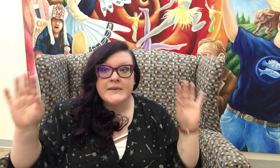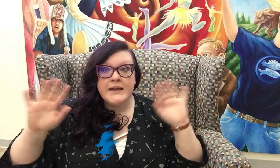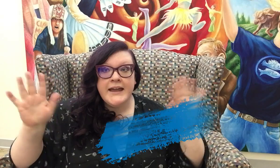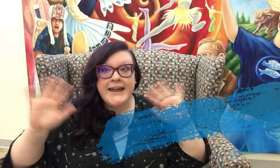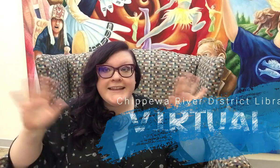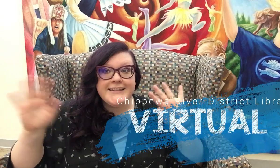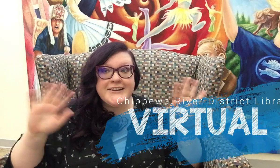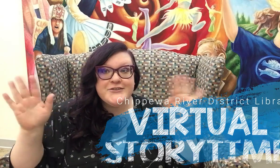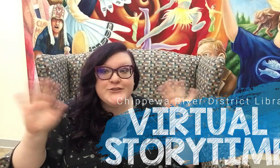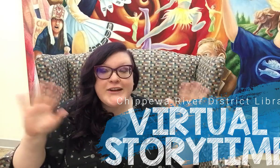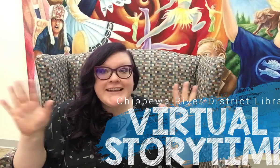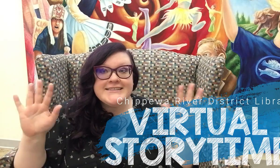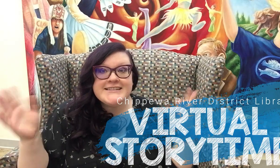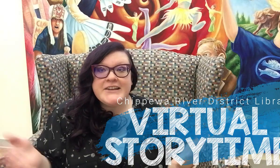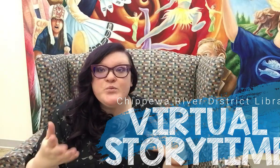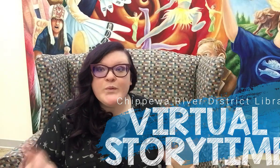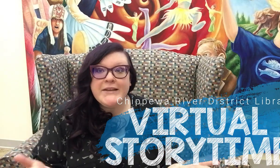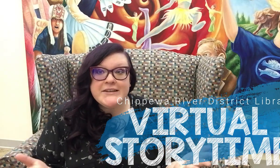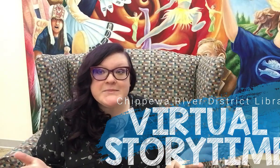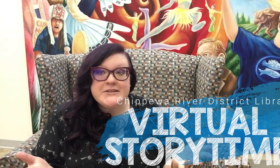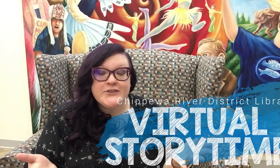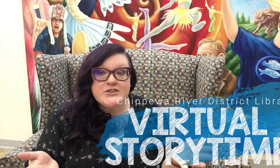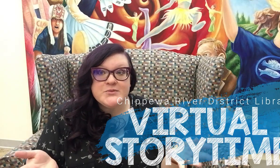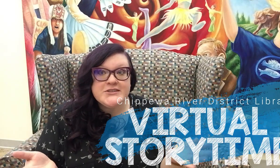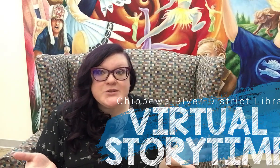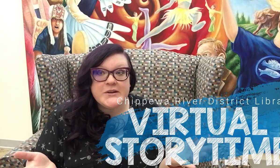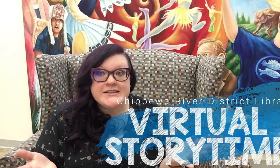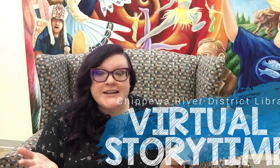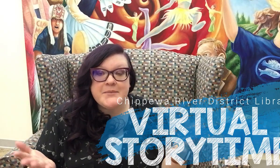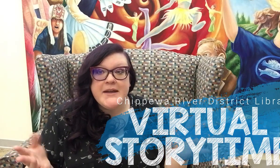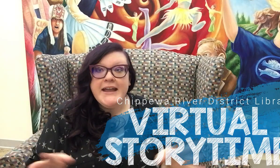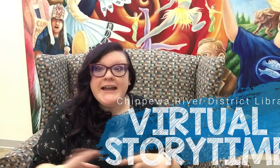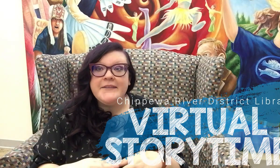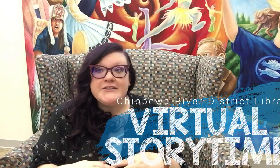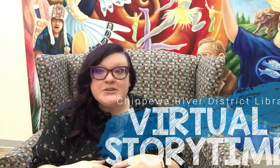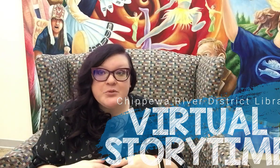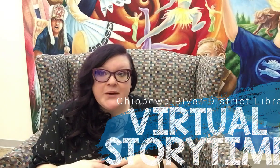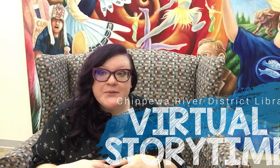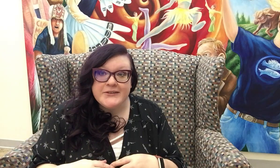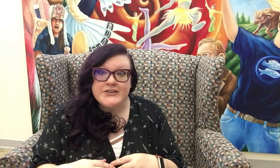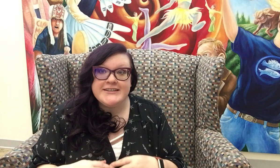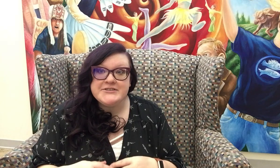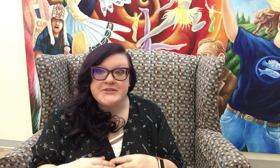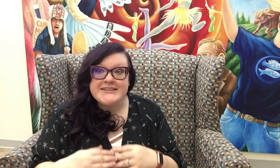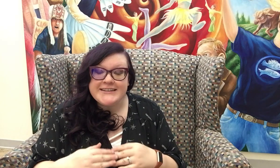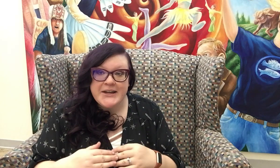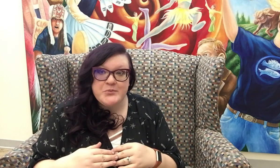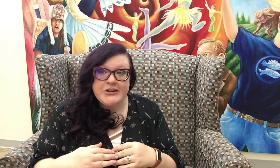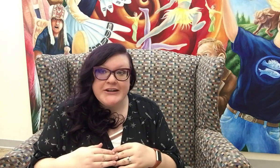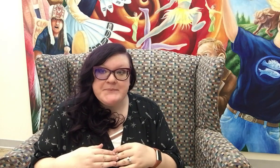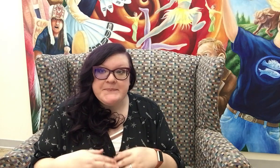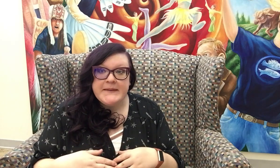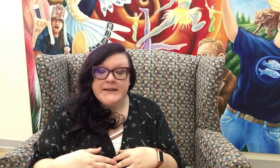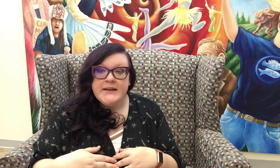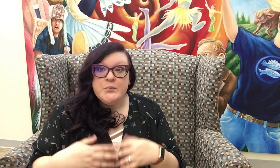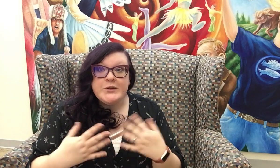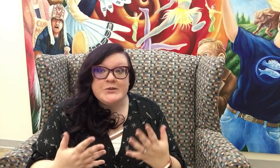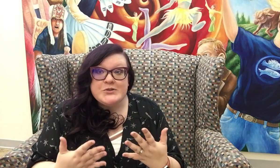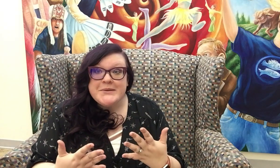Hello friends and welcome to virtual storytime at the Chippewa River District Library. Will you join